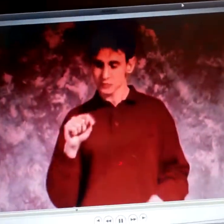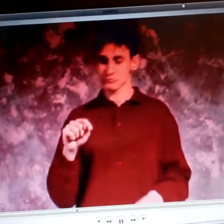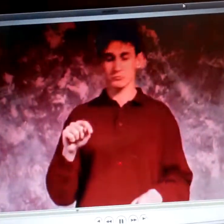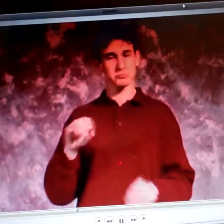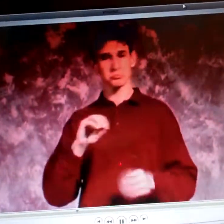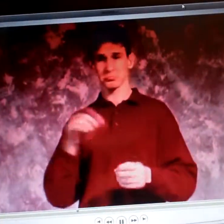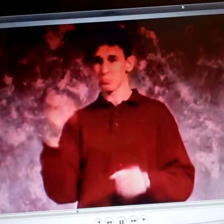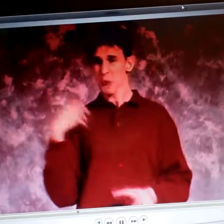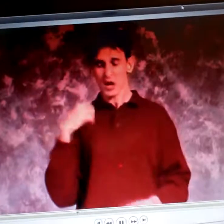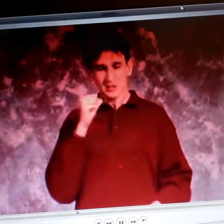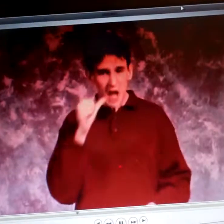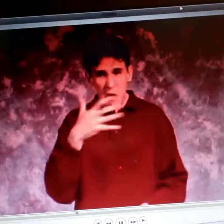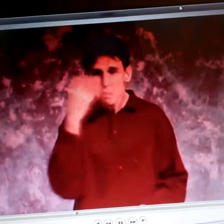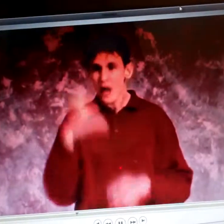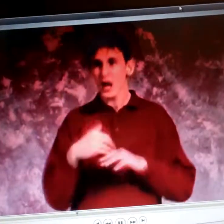And then we arrived back to the hotel.